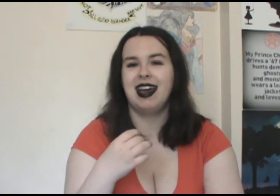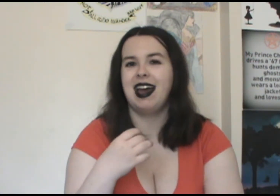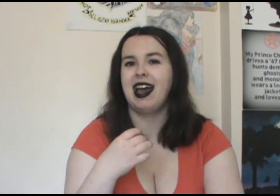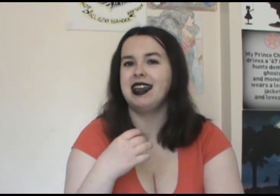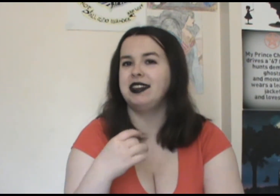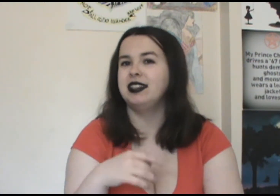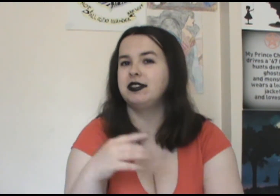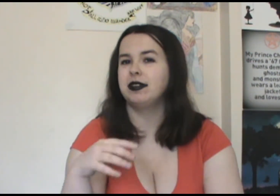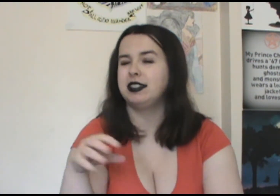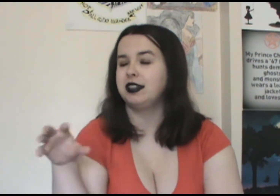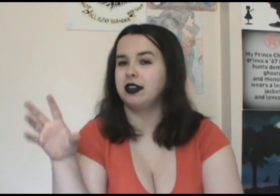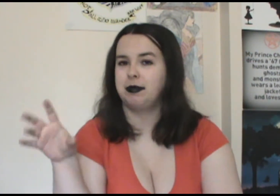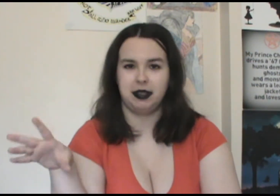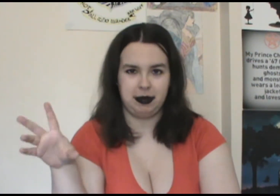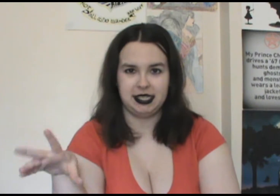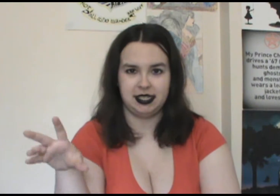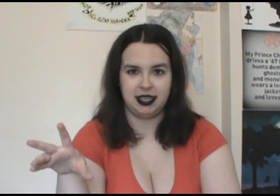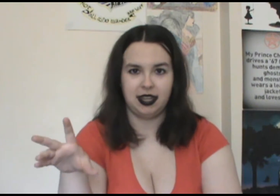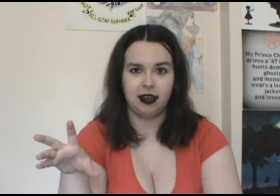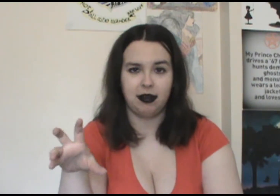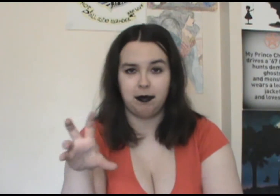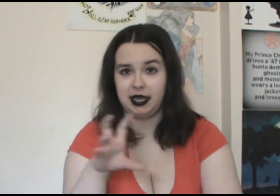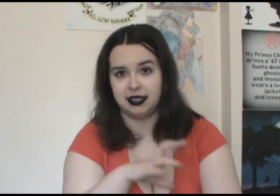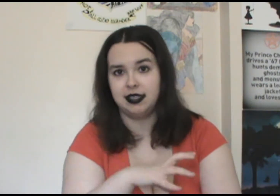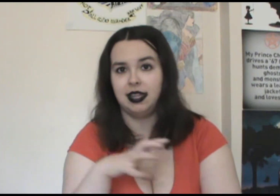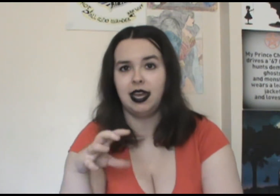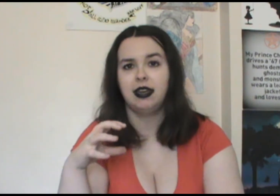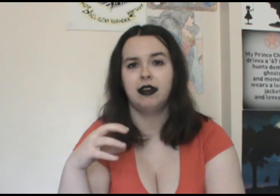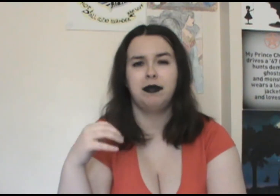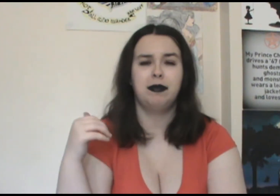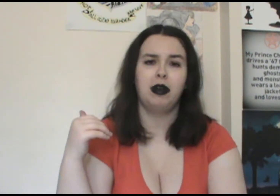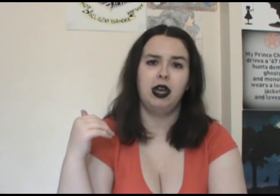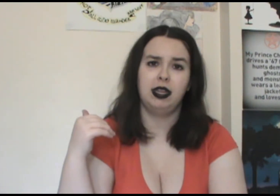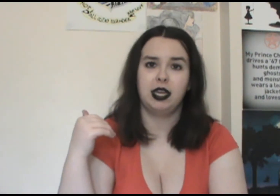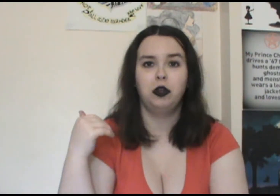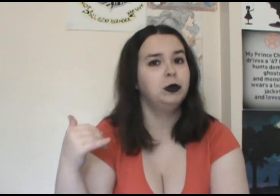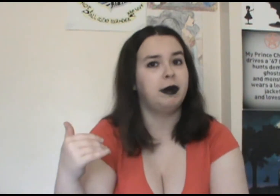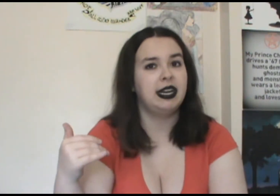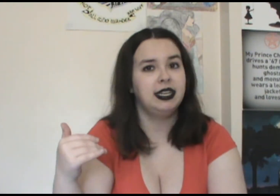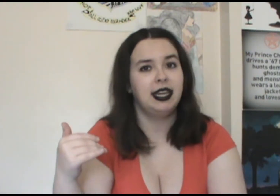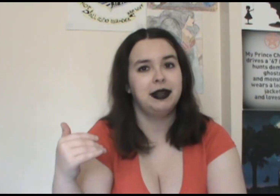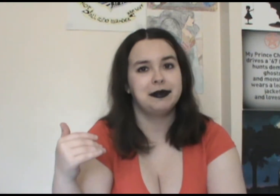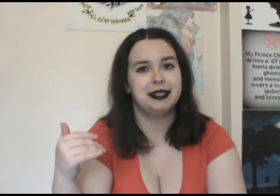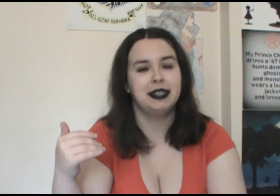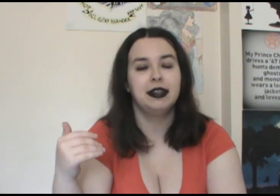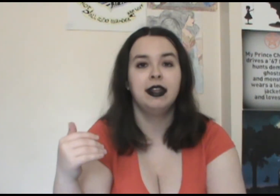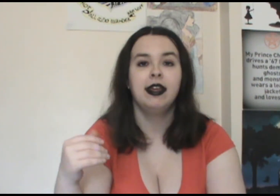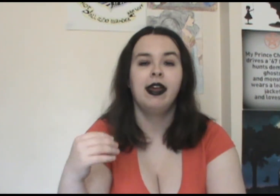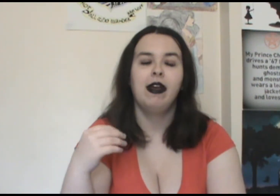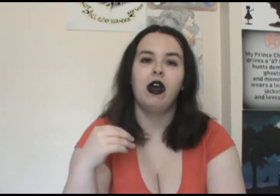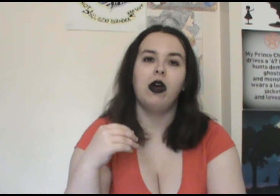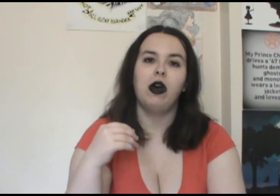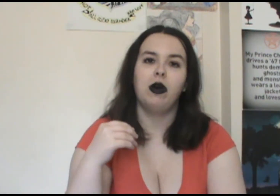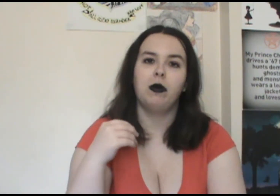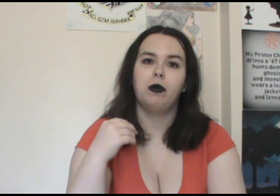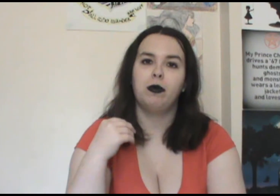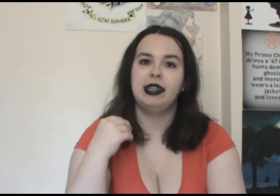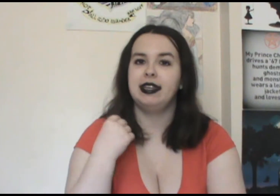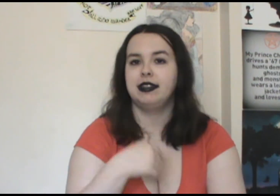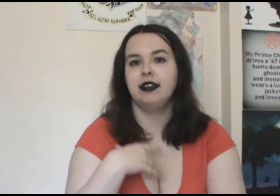I did sort of start to put the pieces together because of that of like whose body Lenny was in when they did